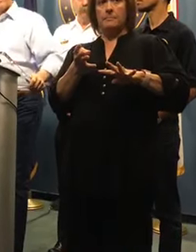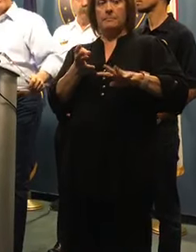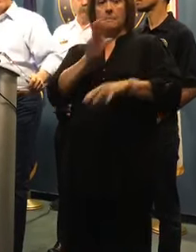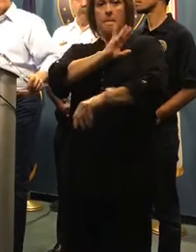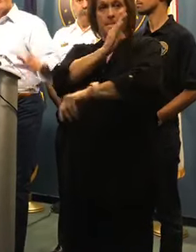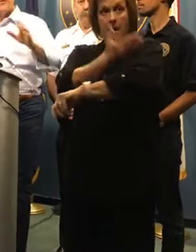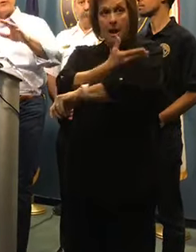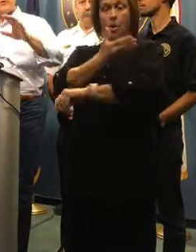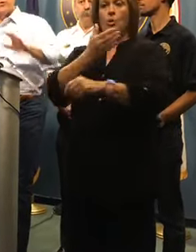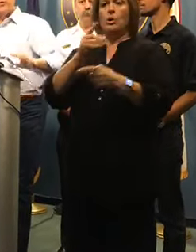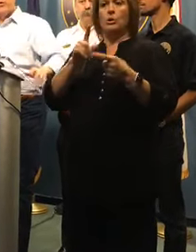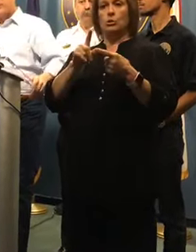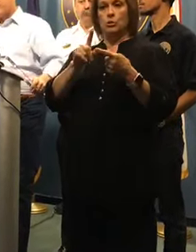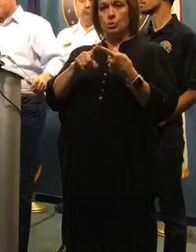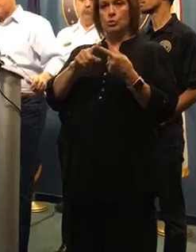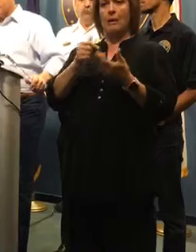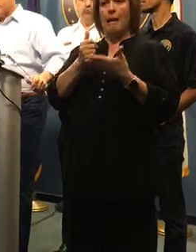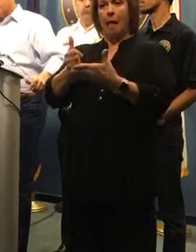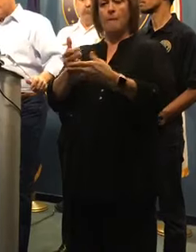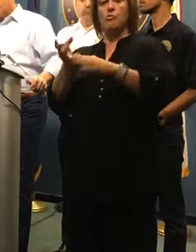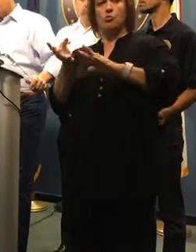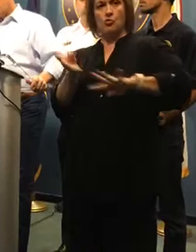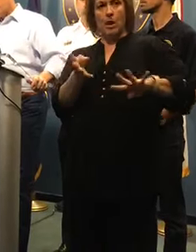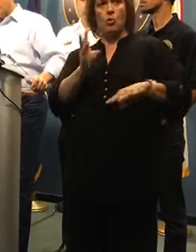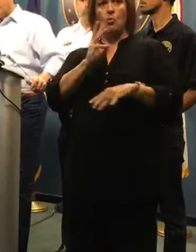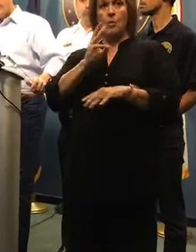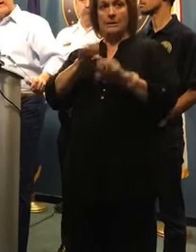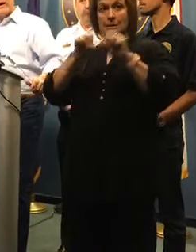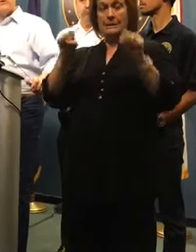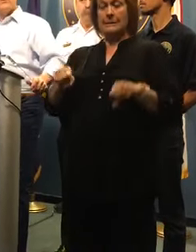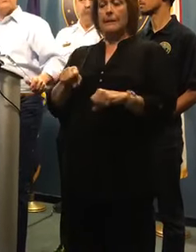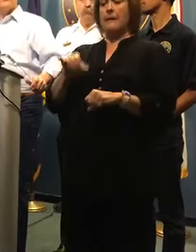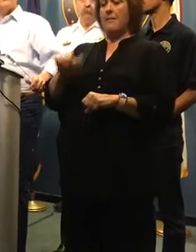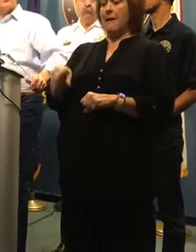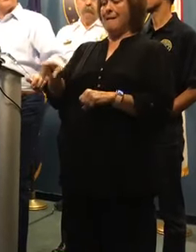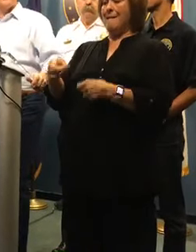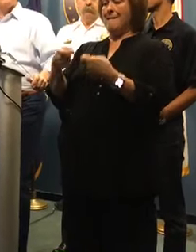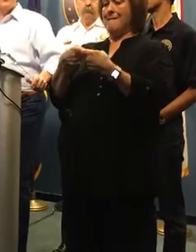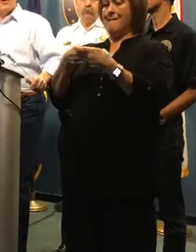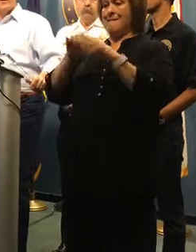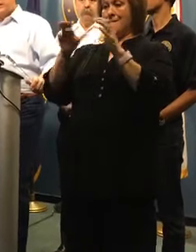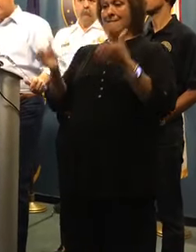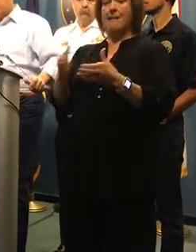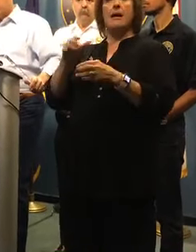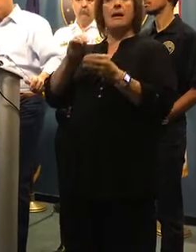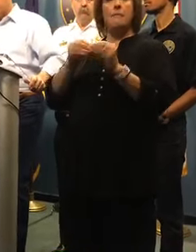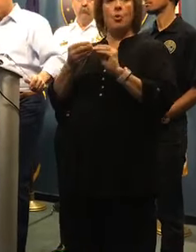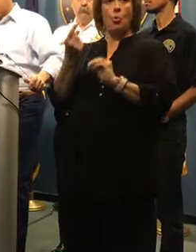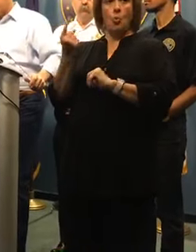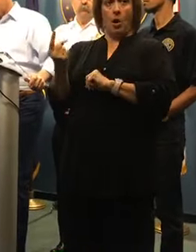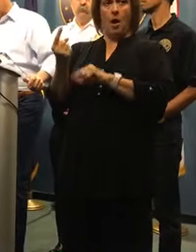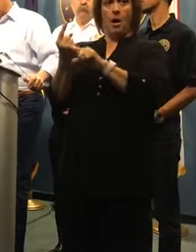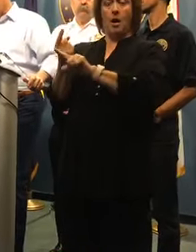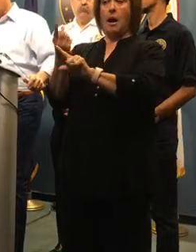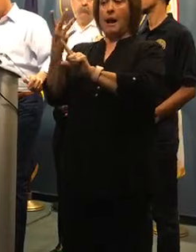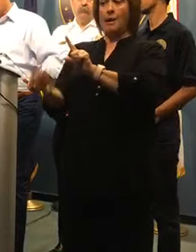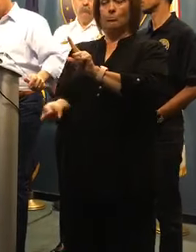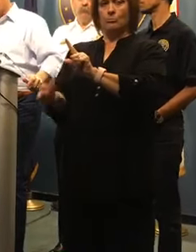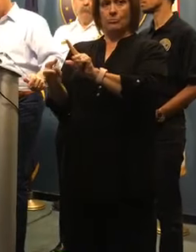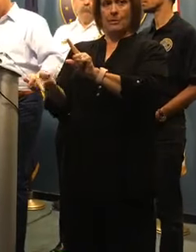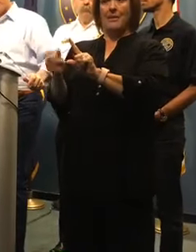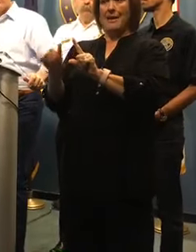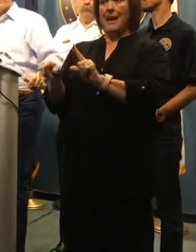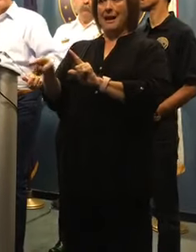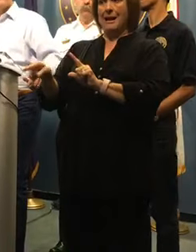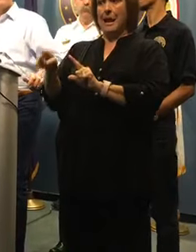the drainage system and for the sewer and water system. The turbine that went out was turbine number one. That, to my knowledge, was a